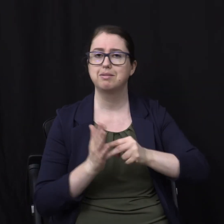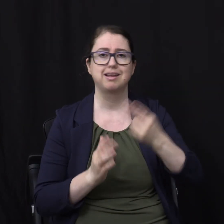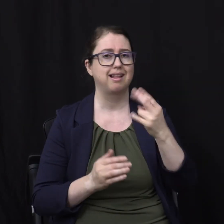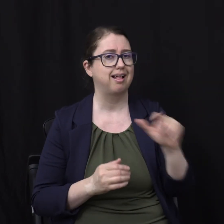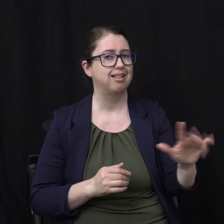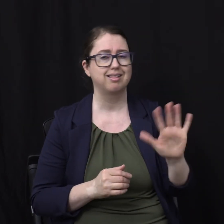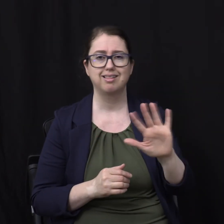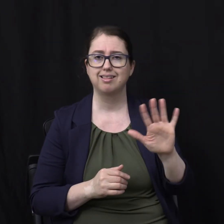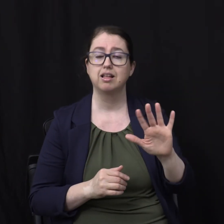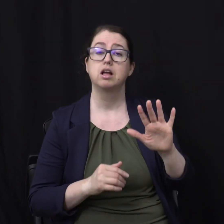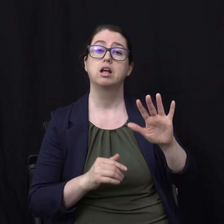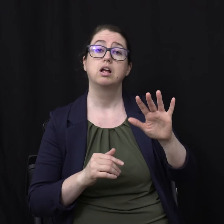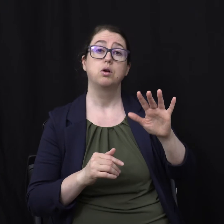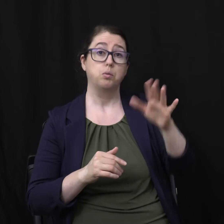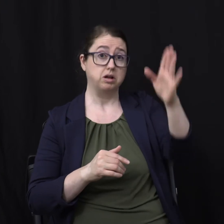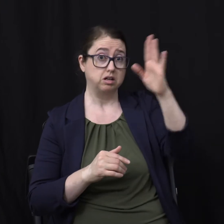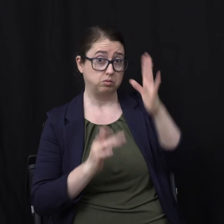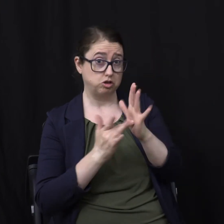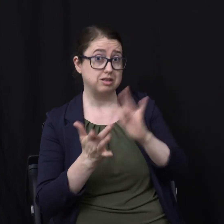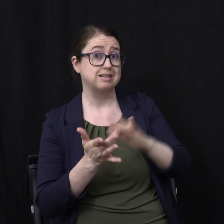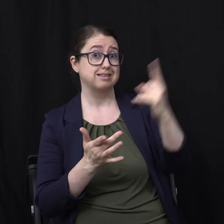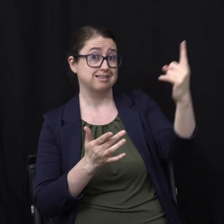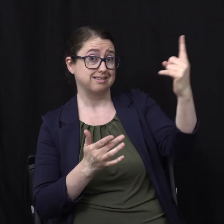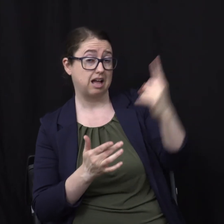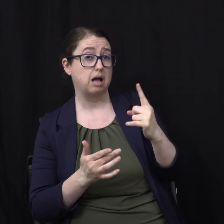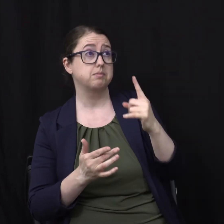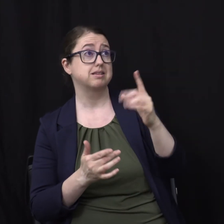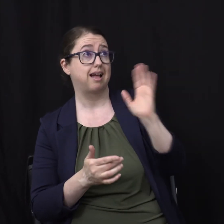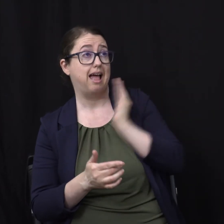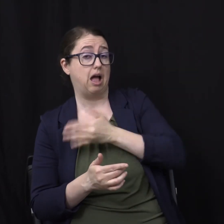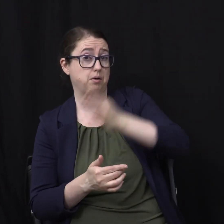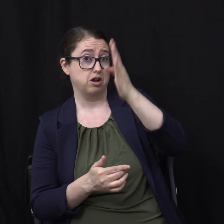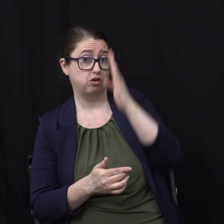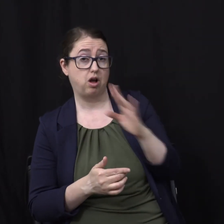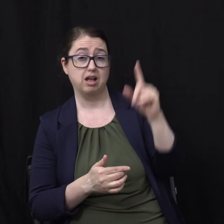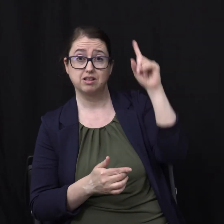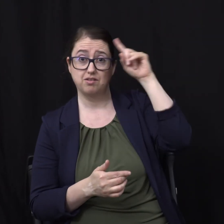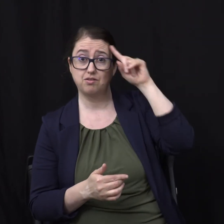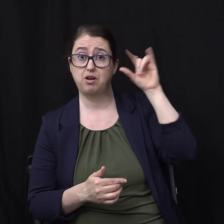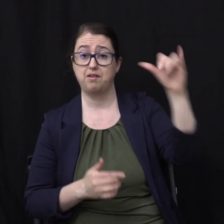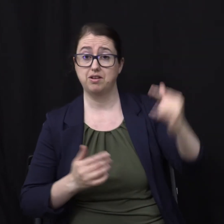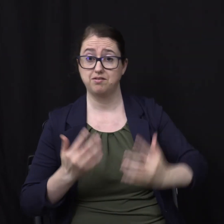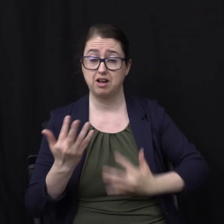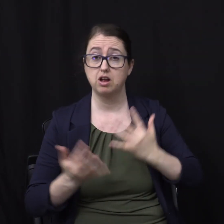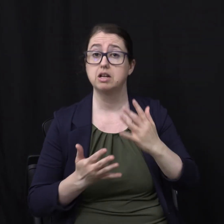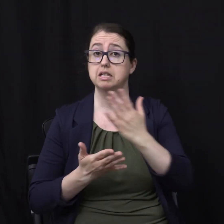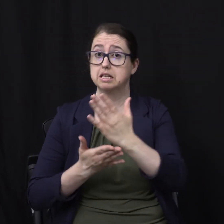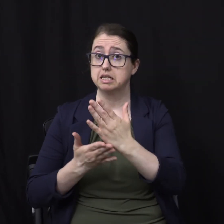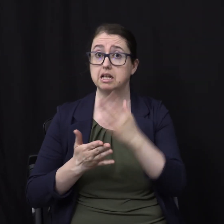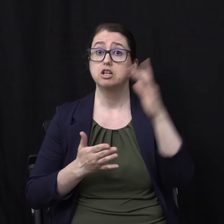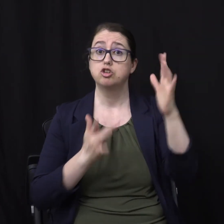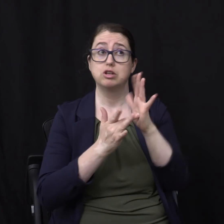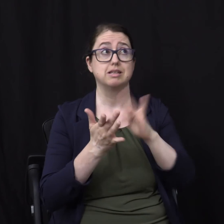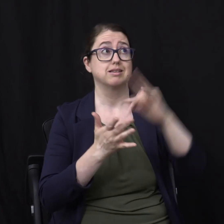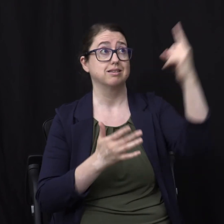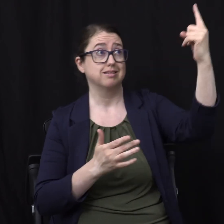Our God is a consuming fire Right? Hebrews 12 verse 29 When he comes Some are running away Some are receiving